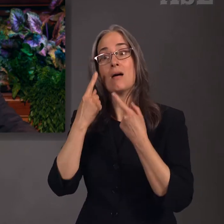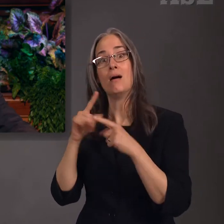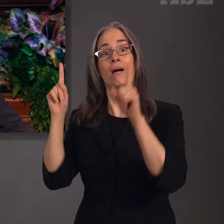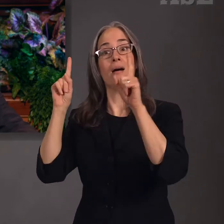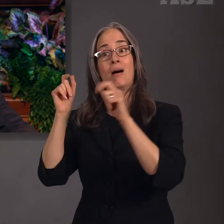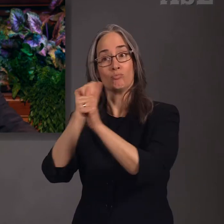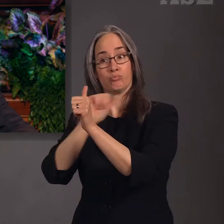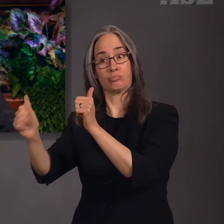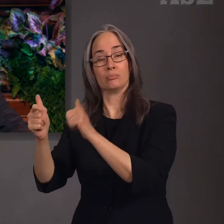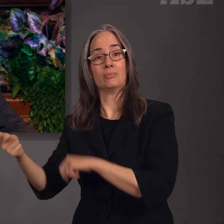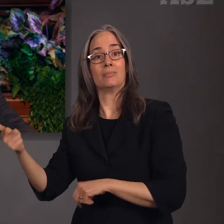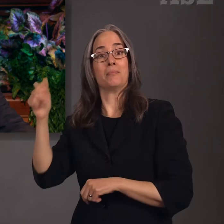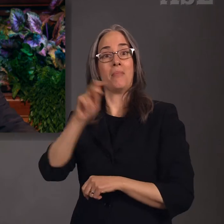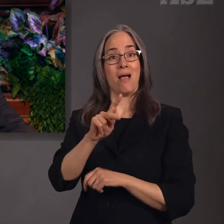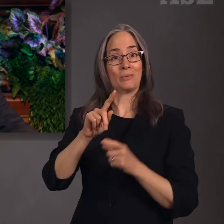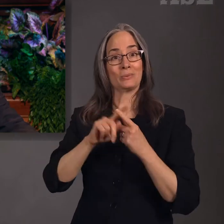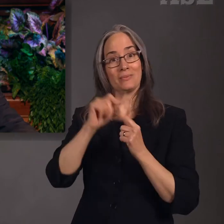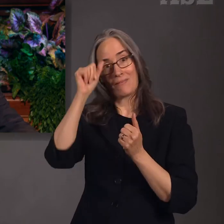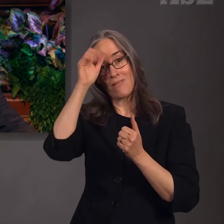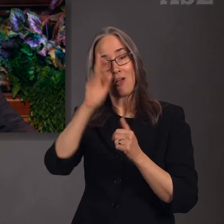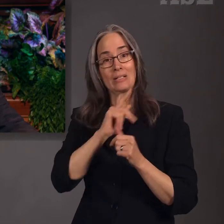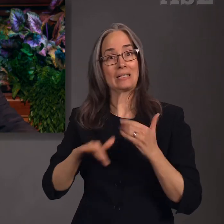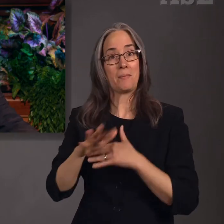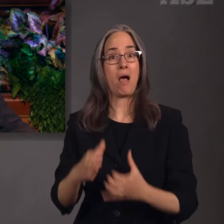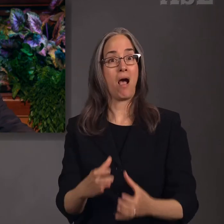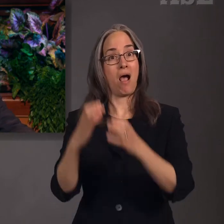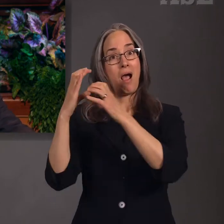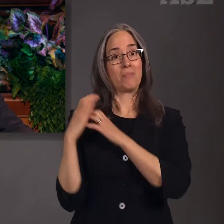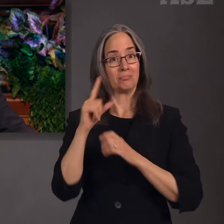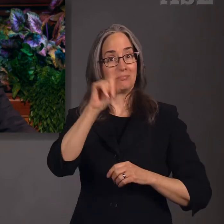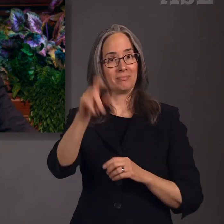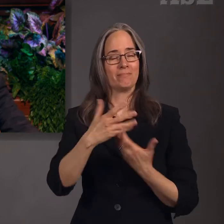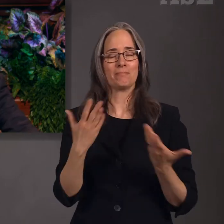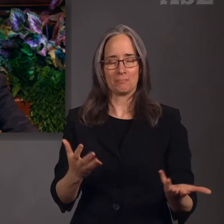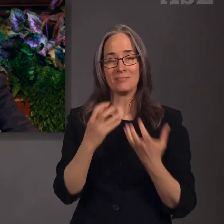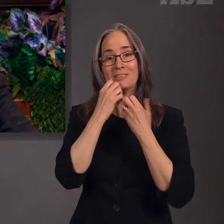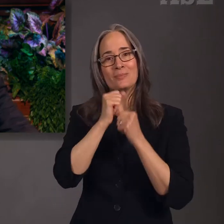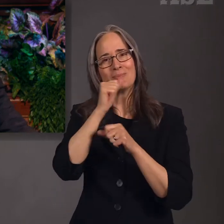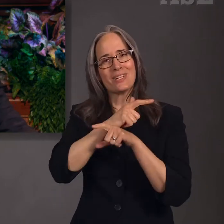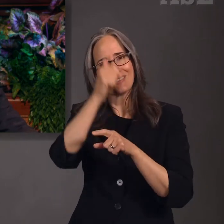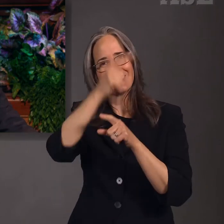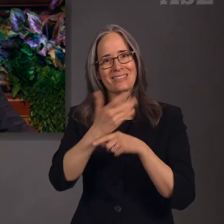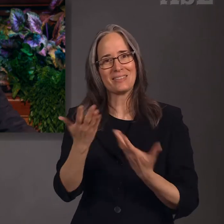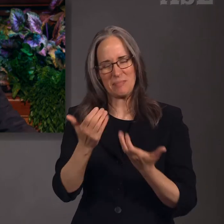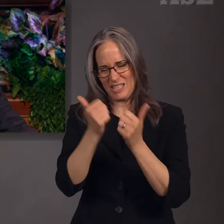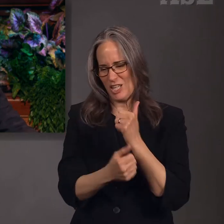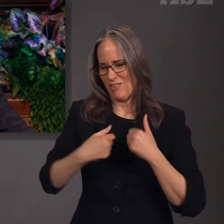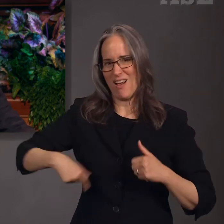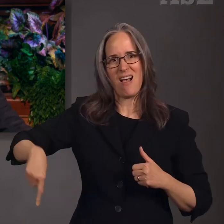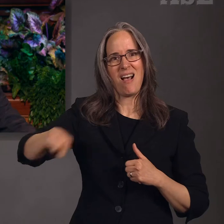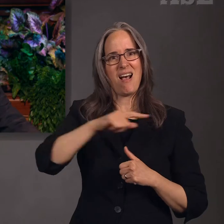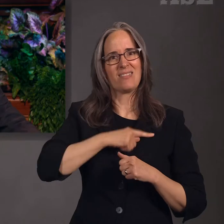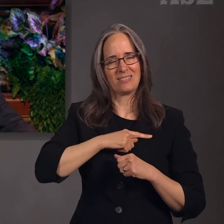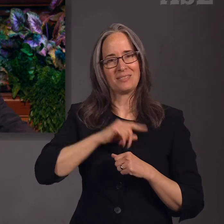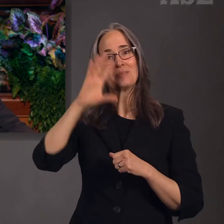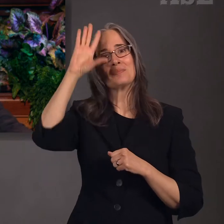inherit the kingdom? Dear brothers and sisters, each of us is a prince and princess.